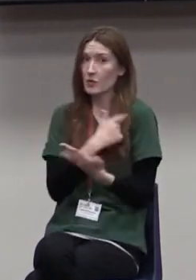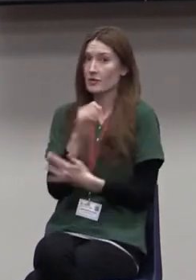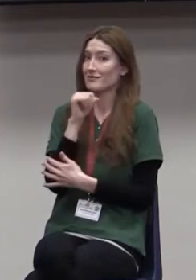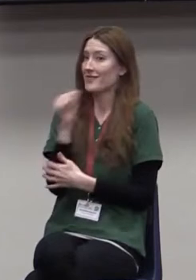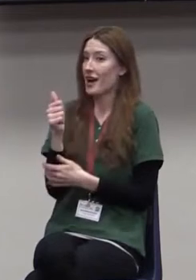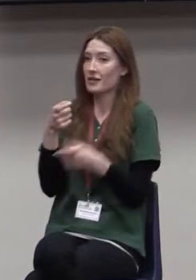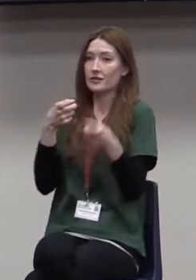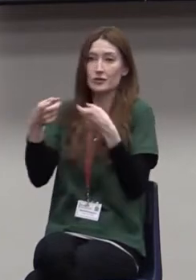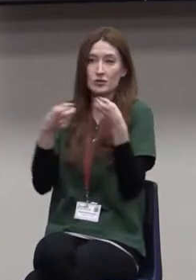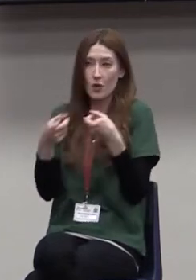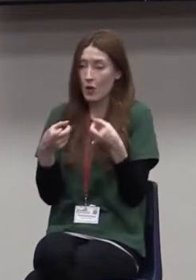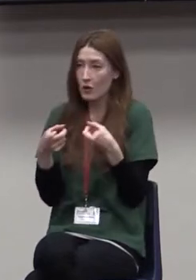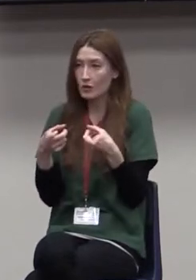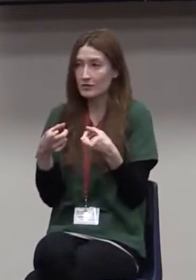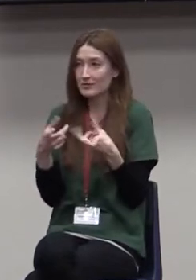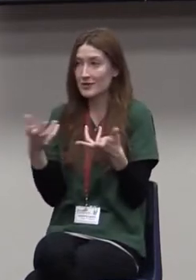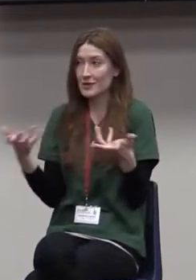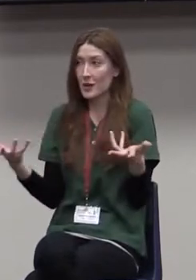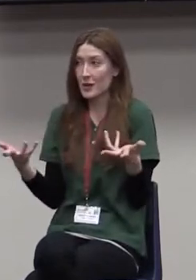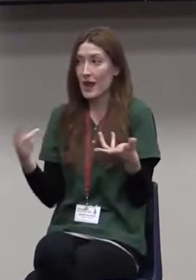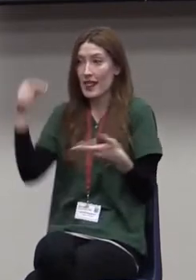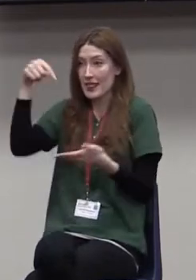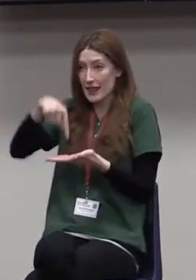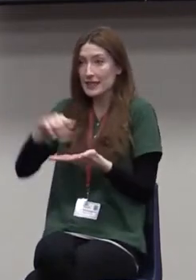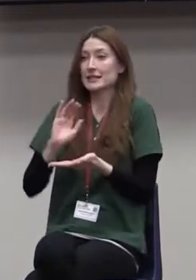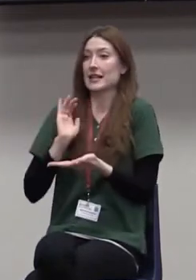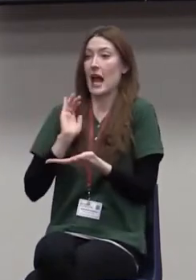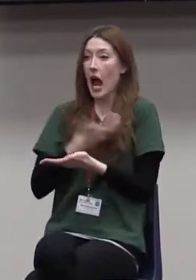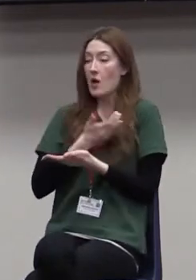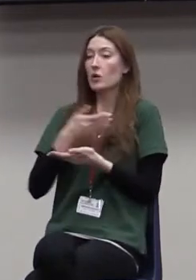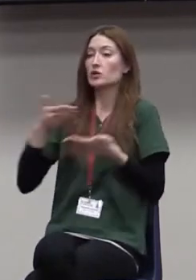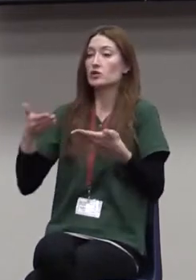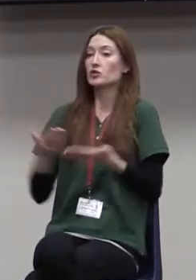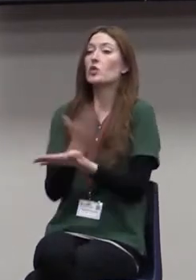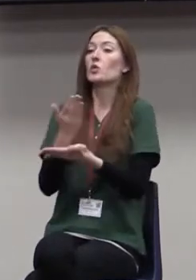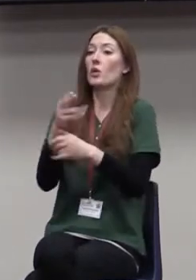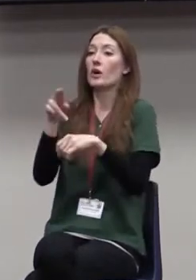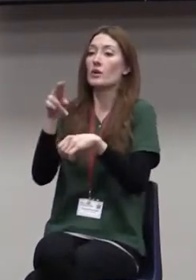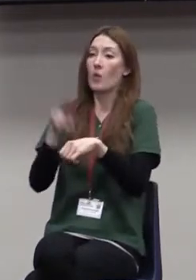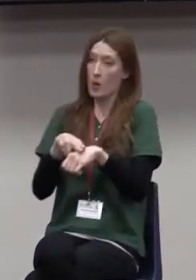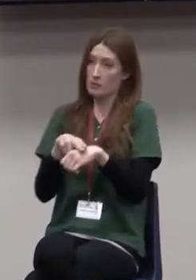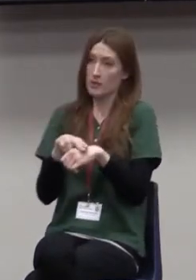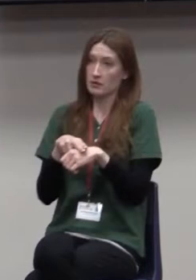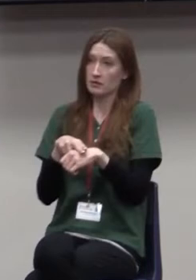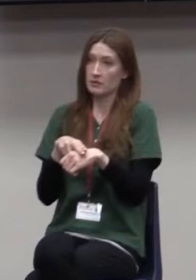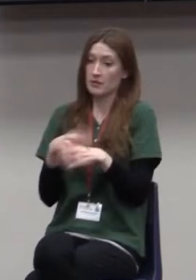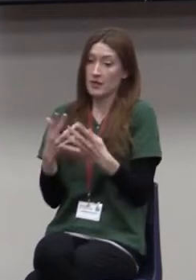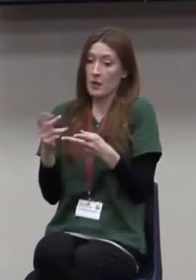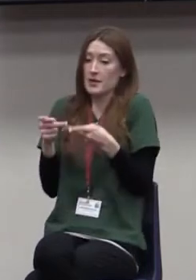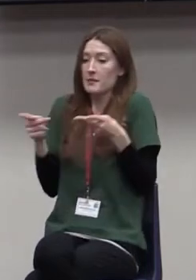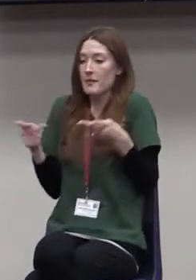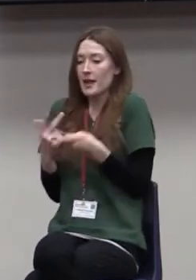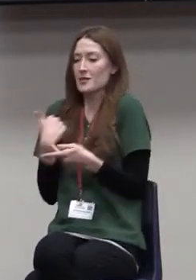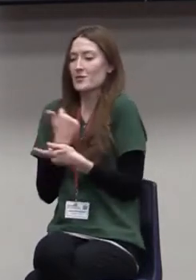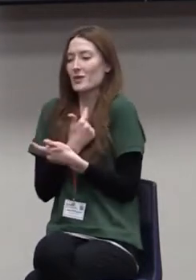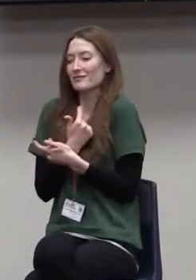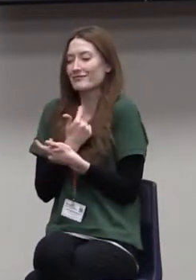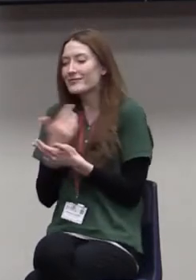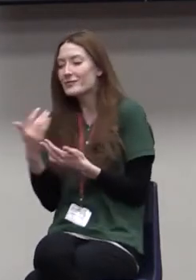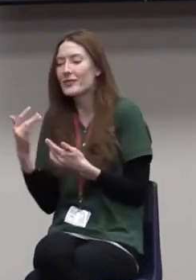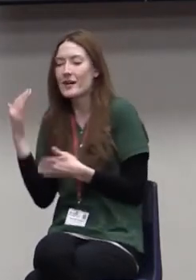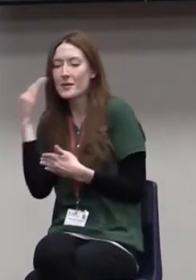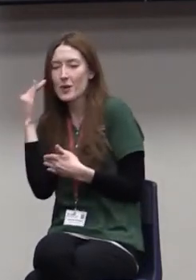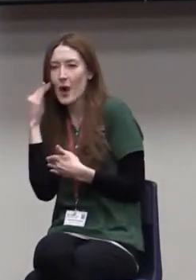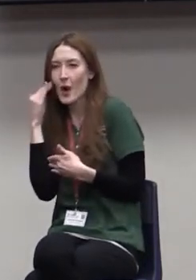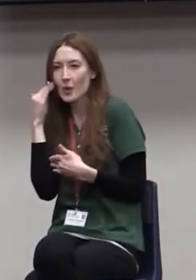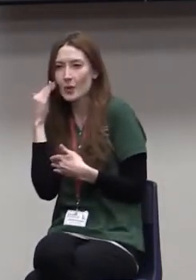This is no longer normal for us. We've got a new normal, as we often hear. It's also a place where we're familiar and things are